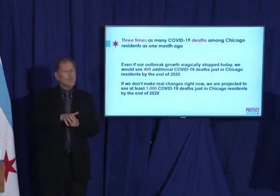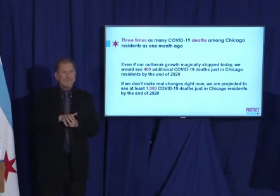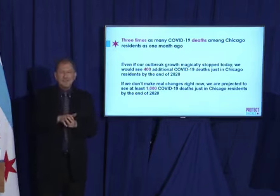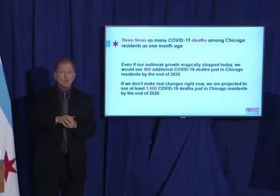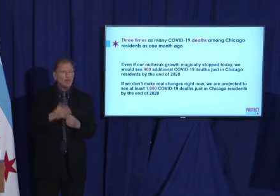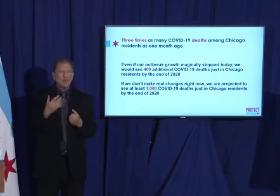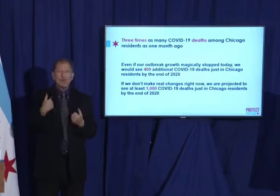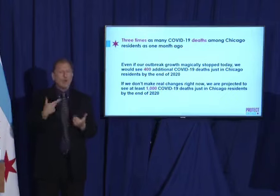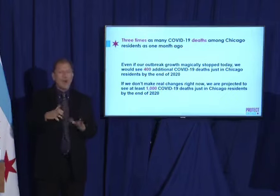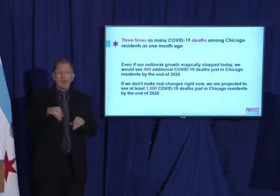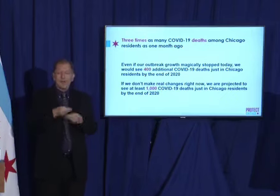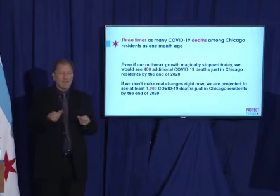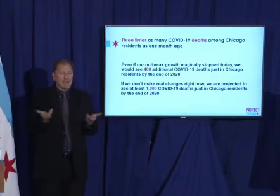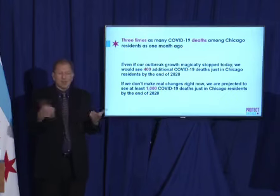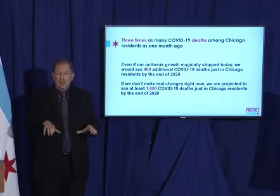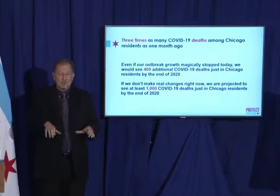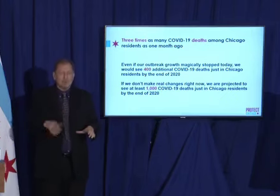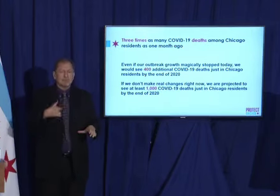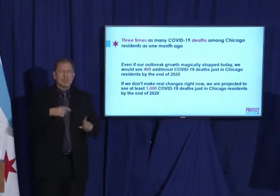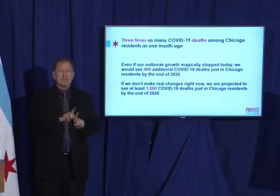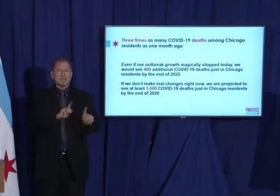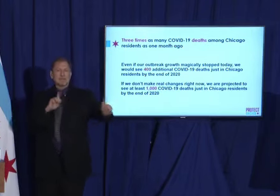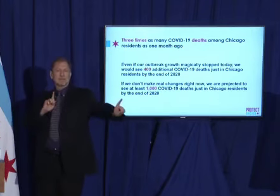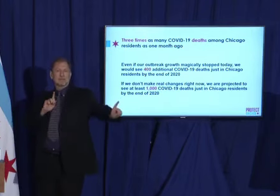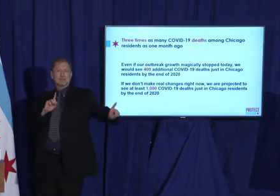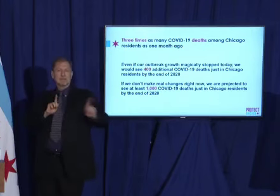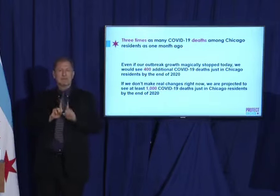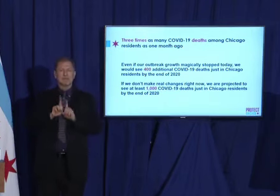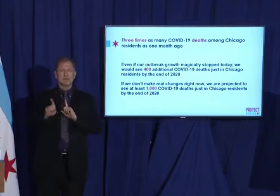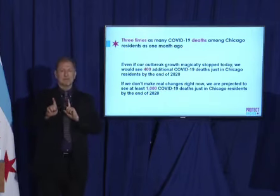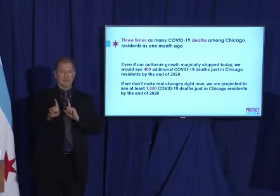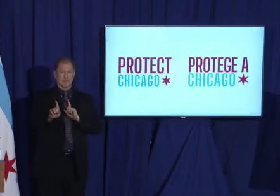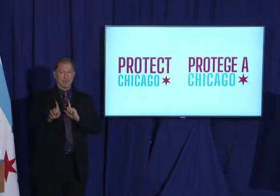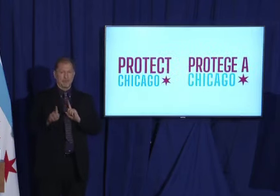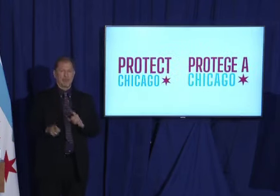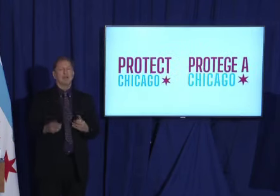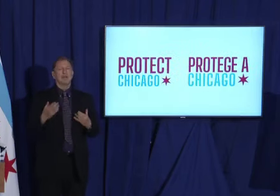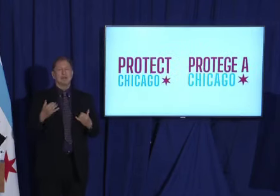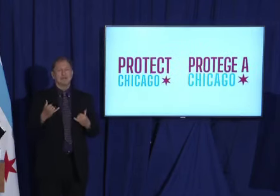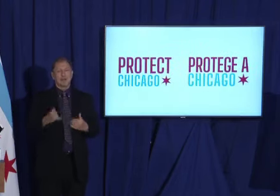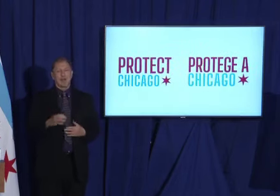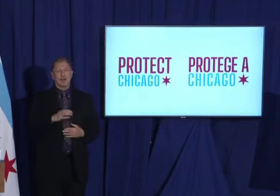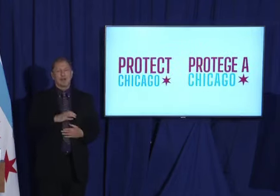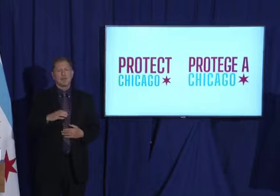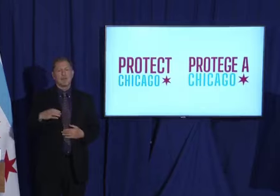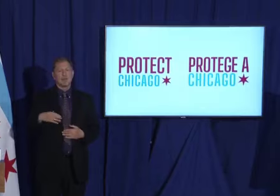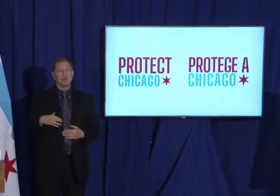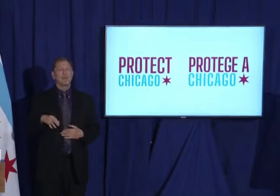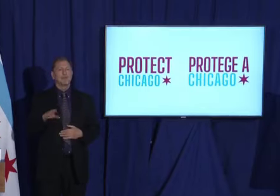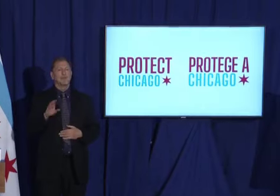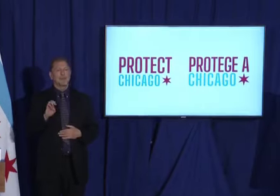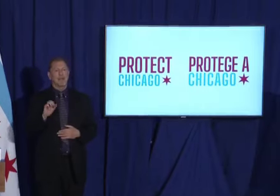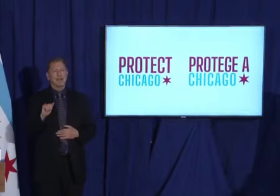all over this city. And with that, bring up Commissioner Rosa Escarino from BACP.